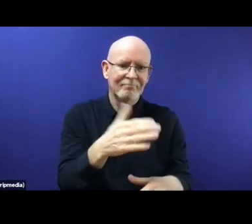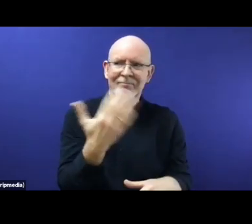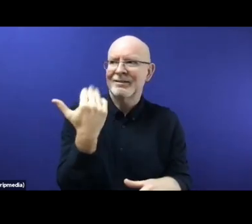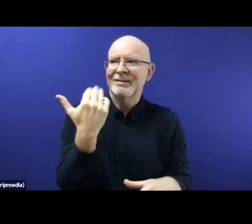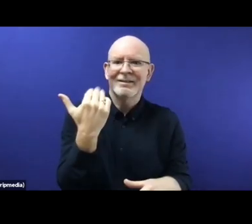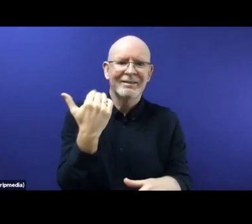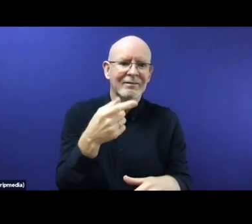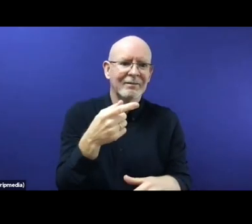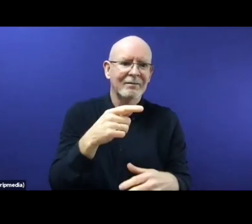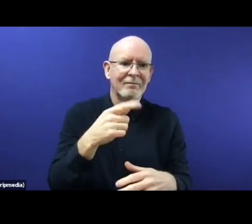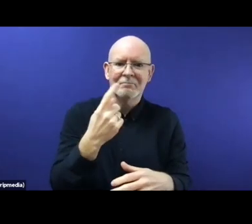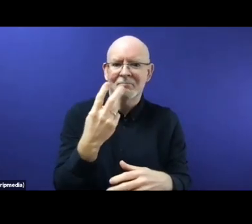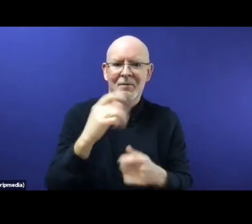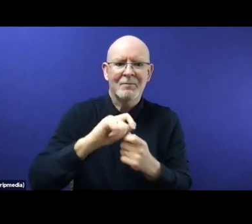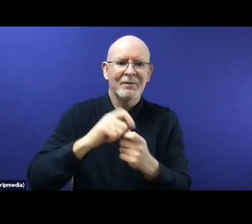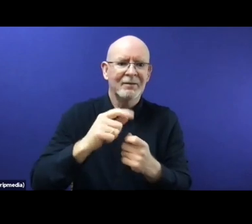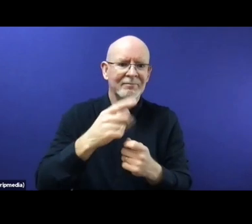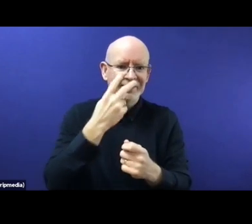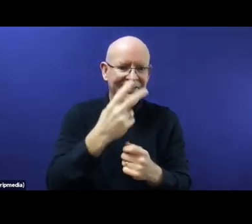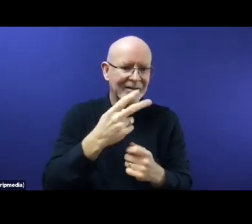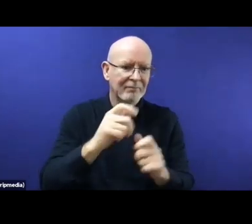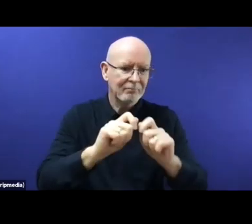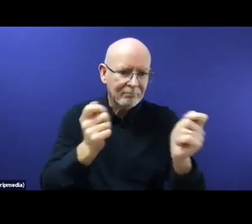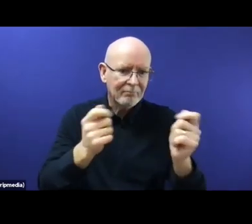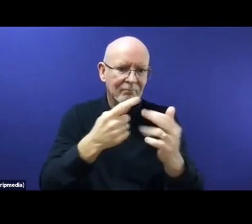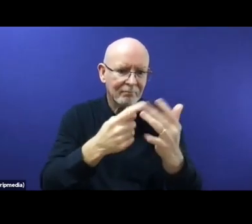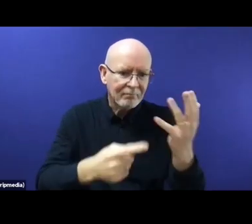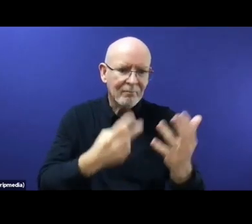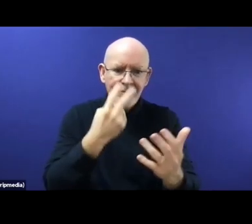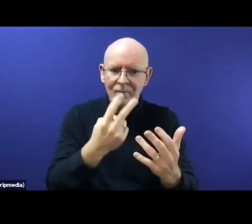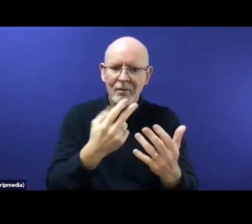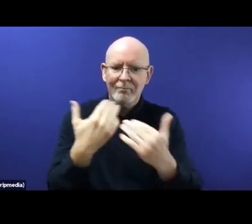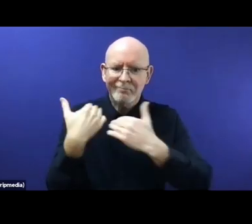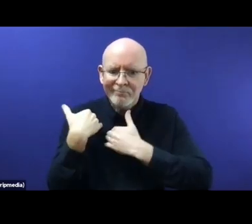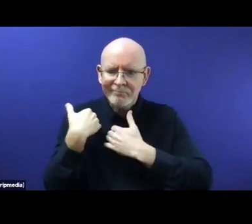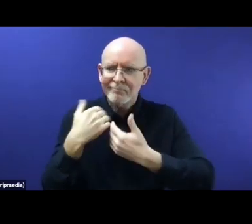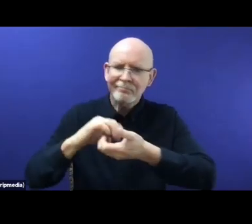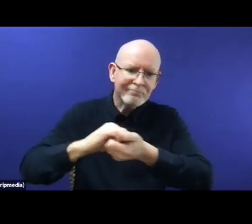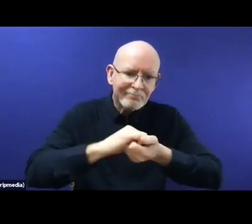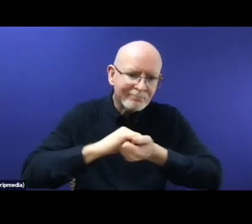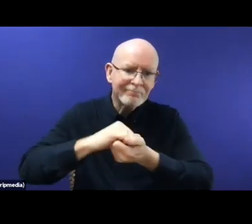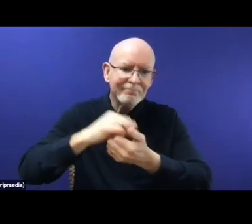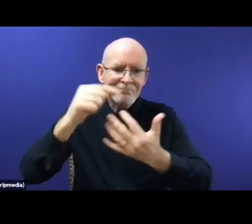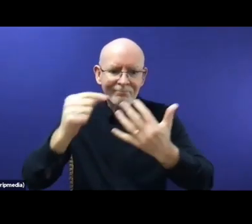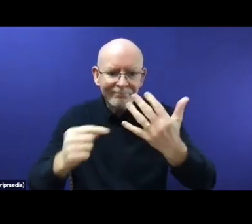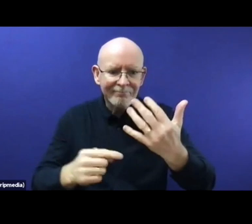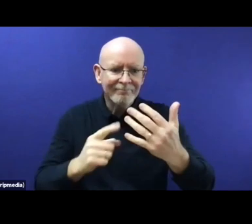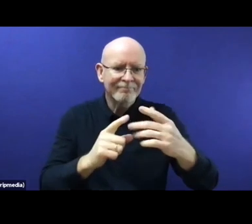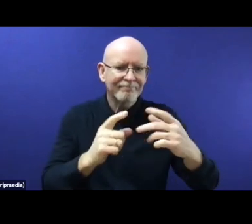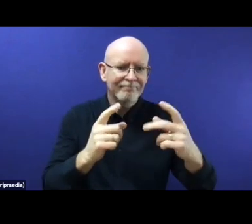pillars of the new EU Pact on Migration and Asalium. However, when you read the proposals and policy documents, which